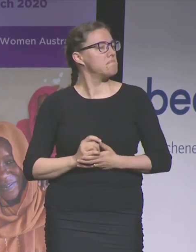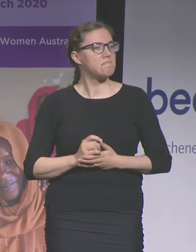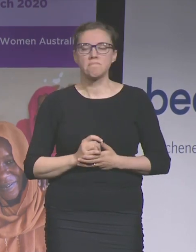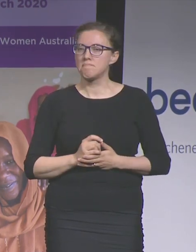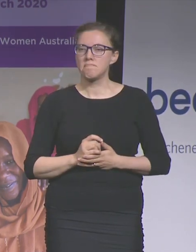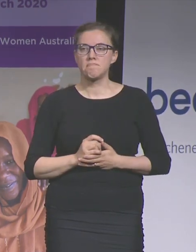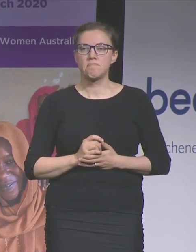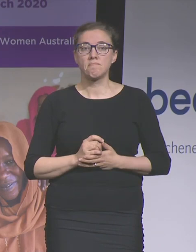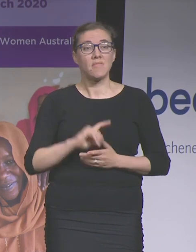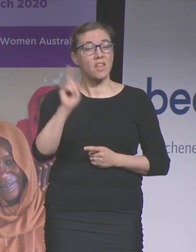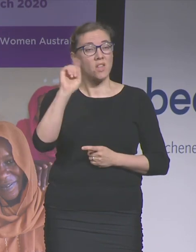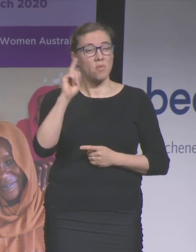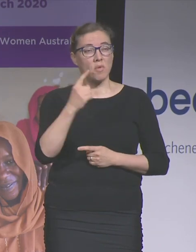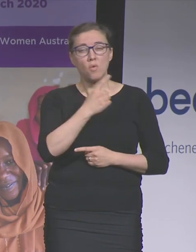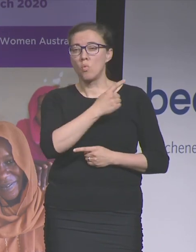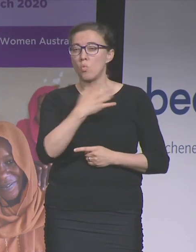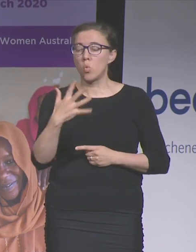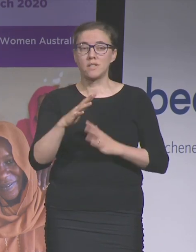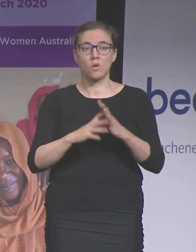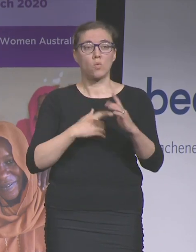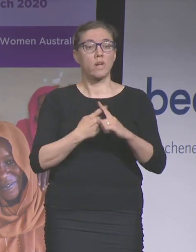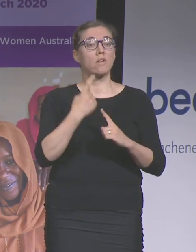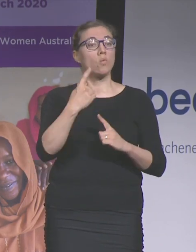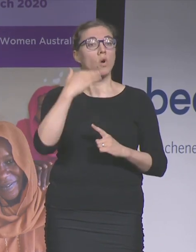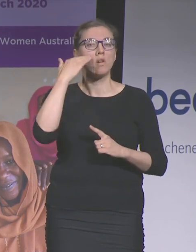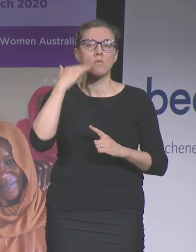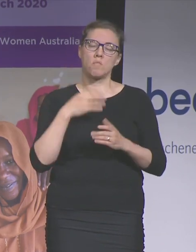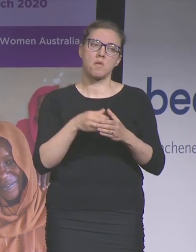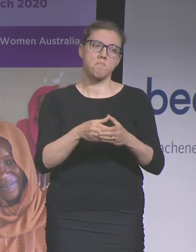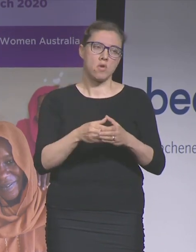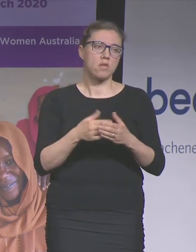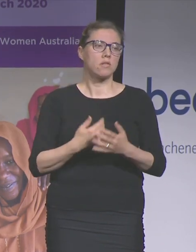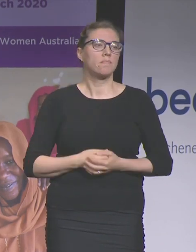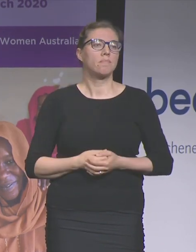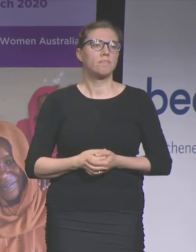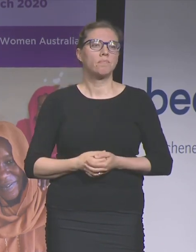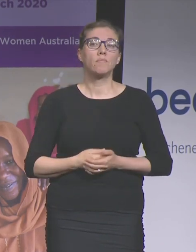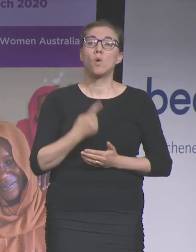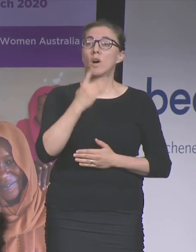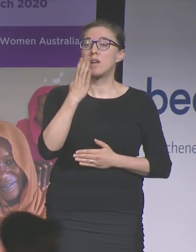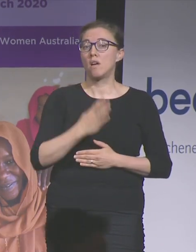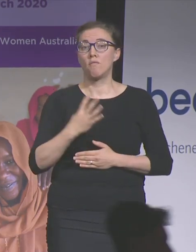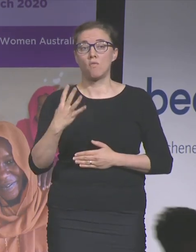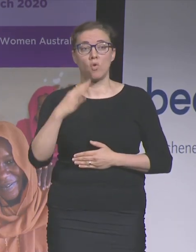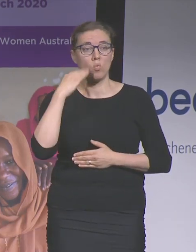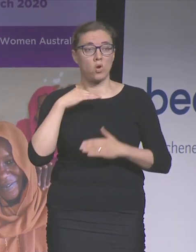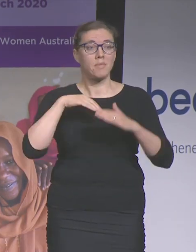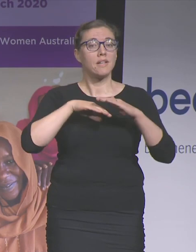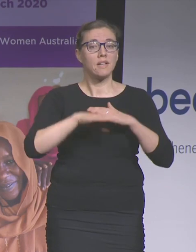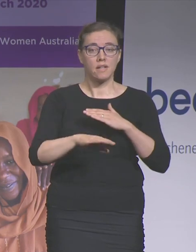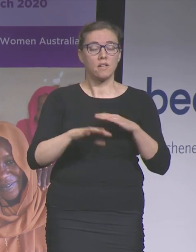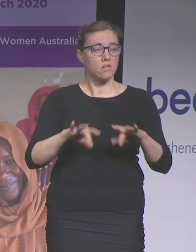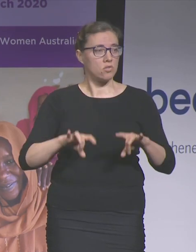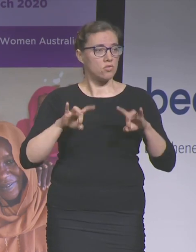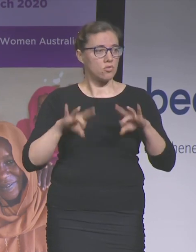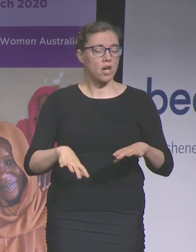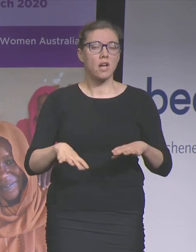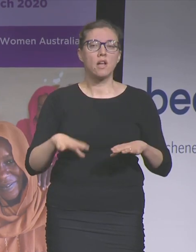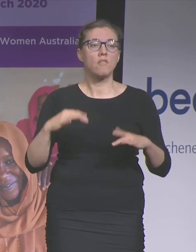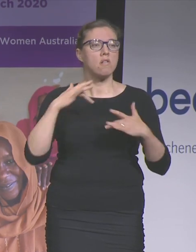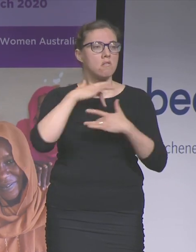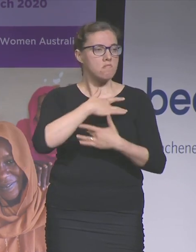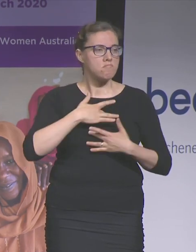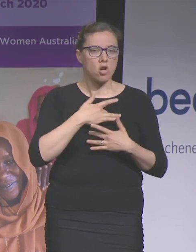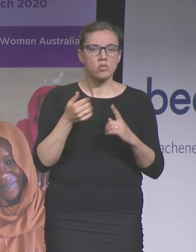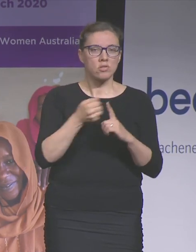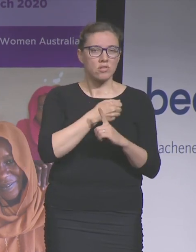her current or former partner. One in four women in Australia experience emotional abuse by a current or former partner since the